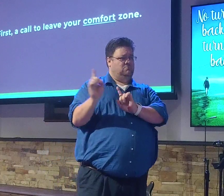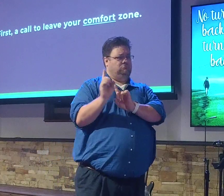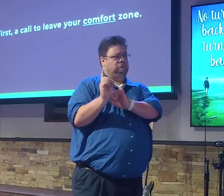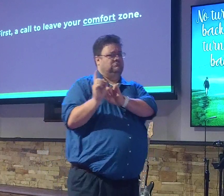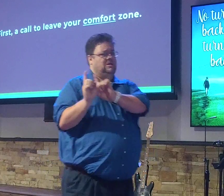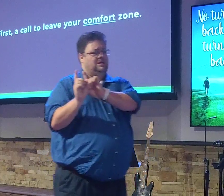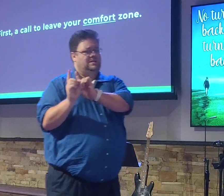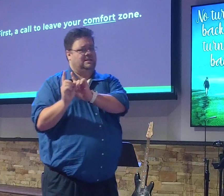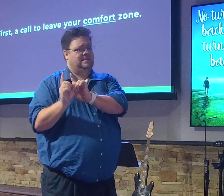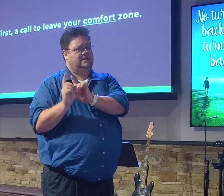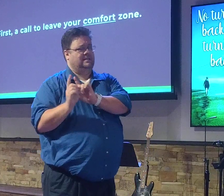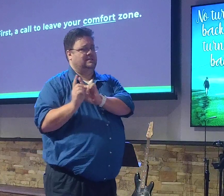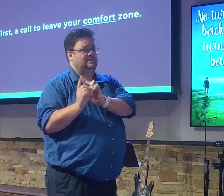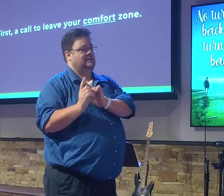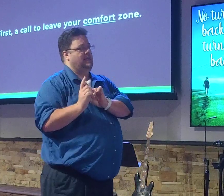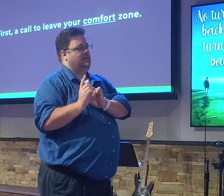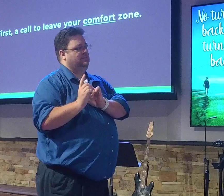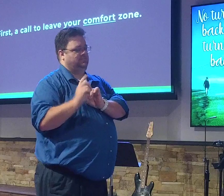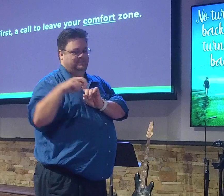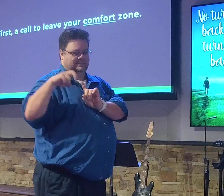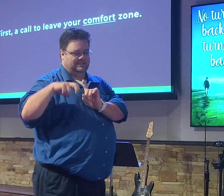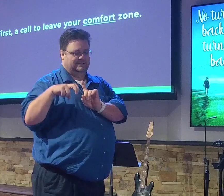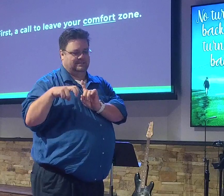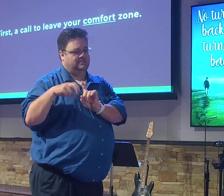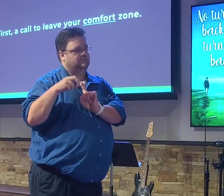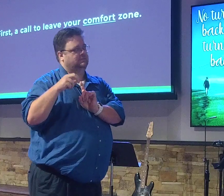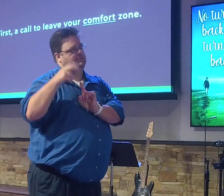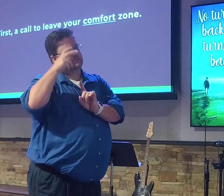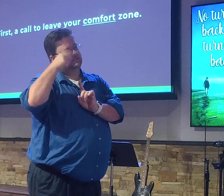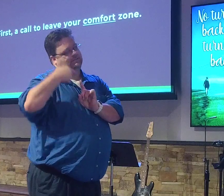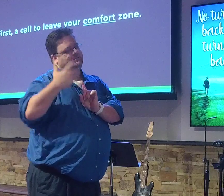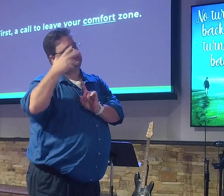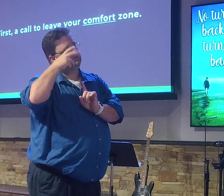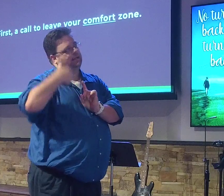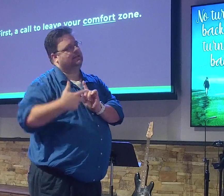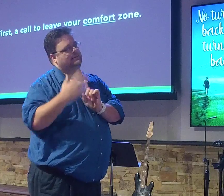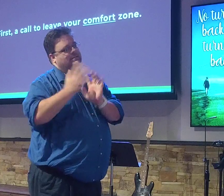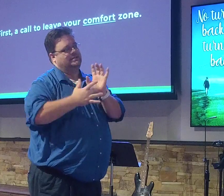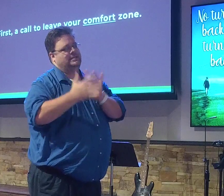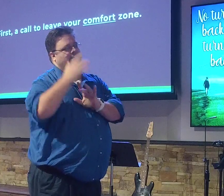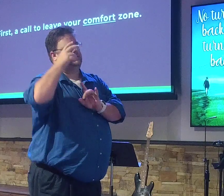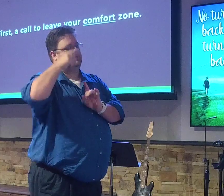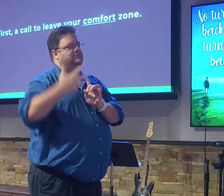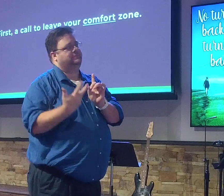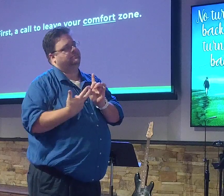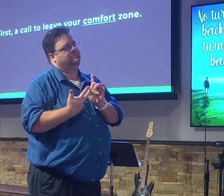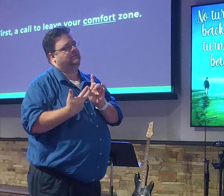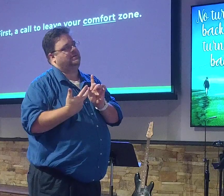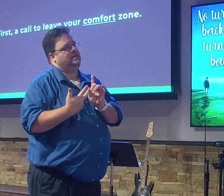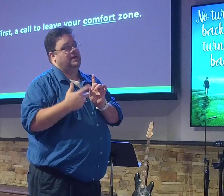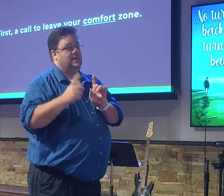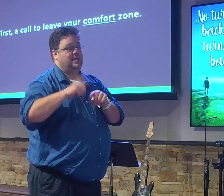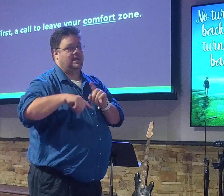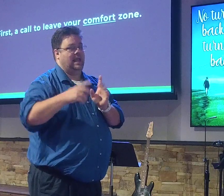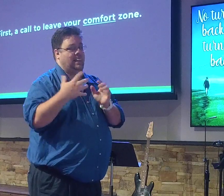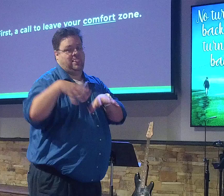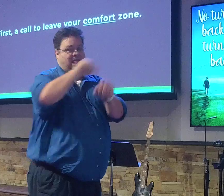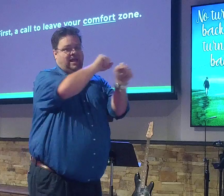audience unless he wants to jump out of the boat and swim to shore. He's kind of a captive audience now. He's got a front row seat listening to Jesus out there,